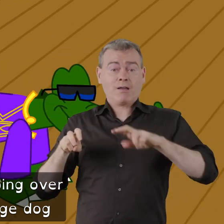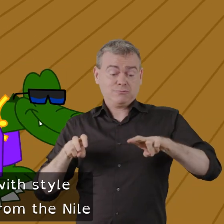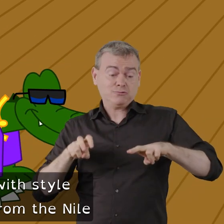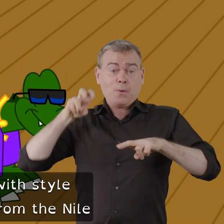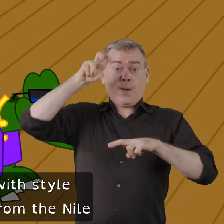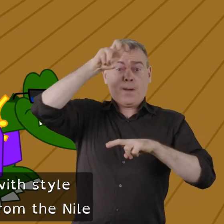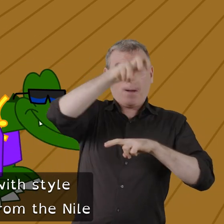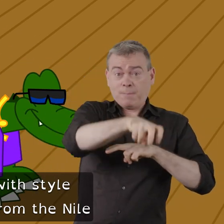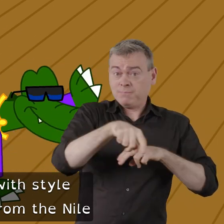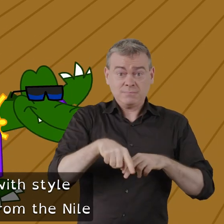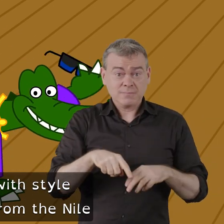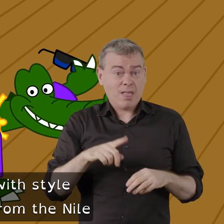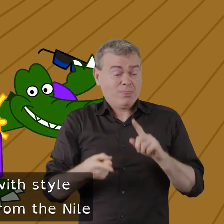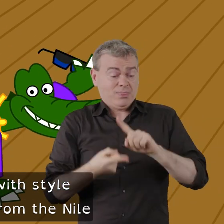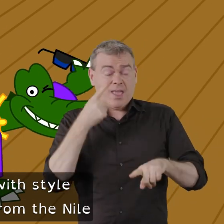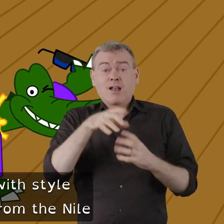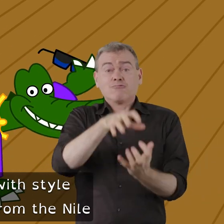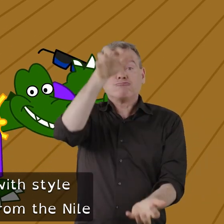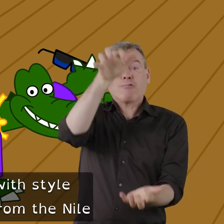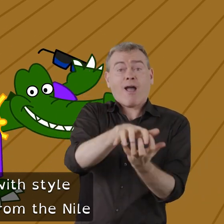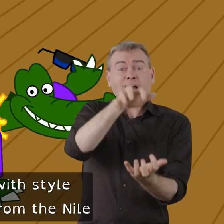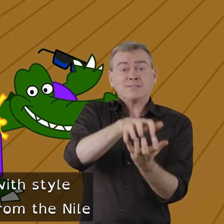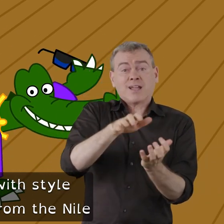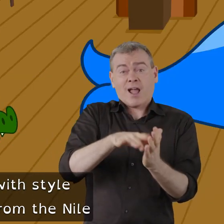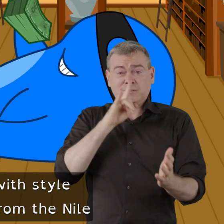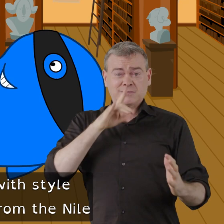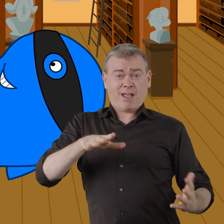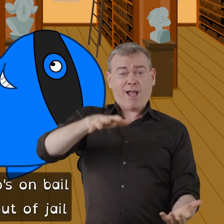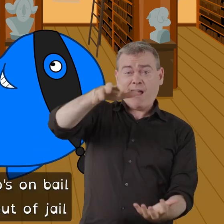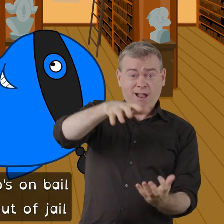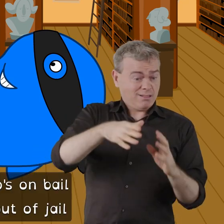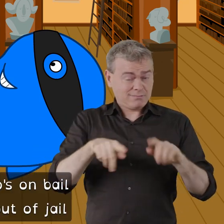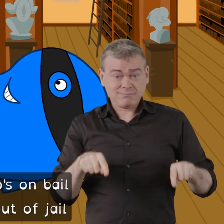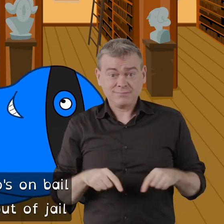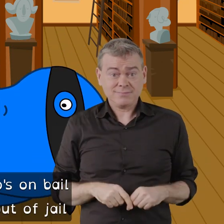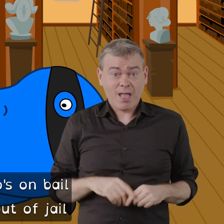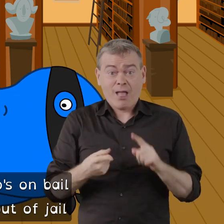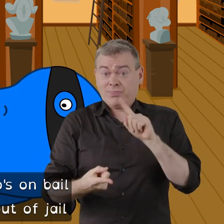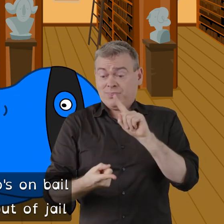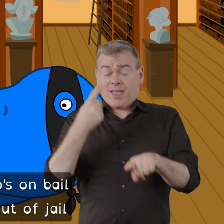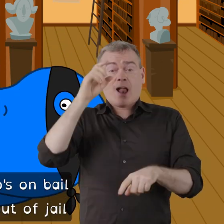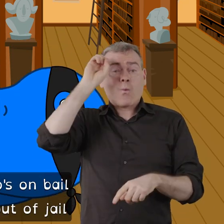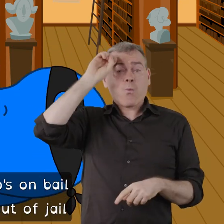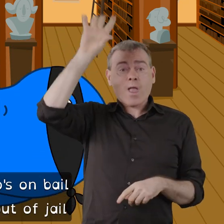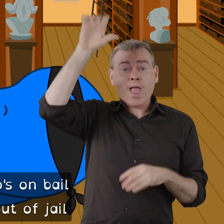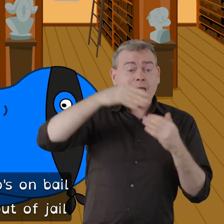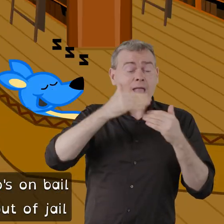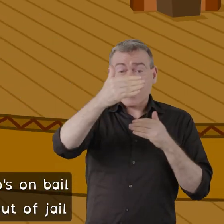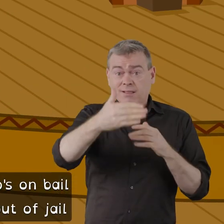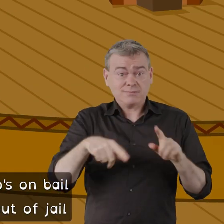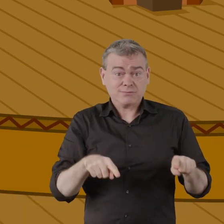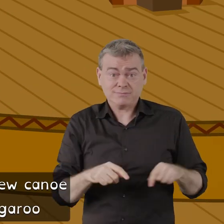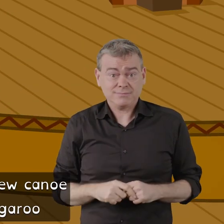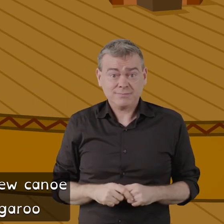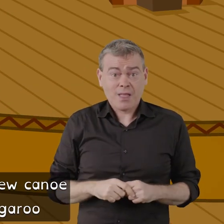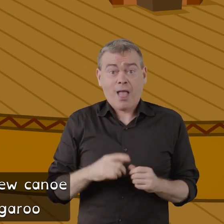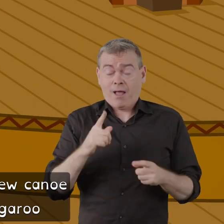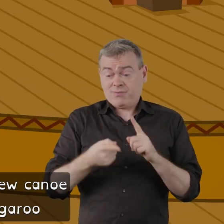and a crocodile with style who's traveled from the Nile and a whale who's on bail having just got out of jail and the brand new